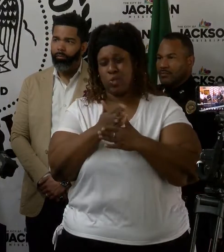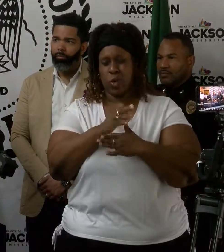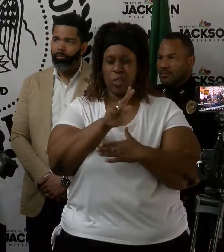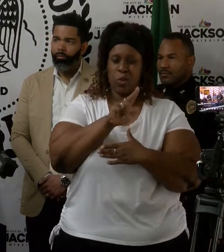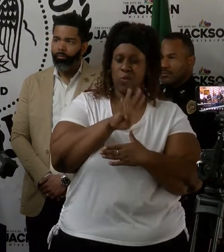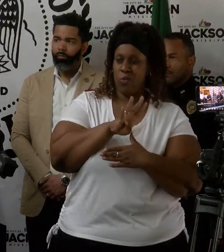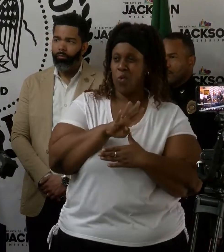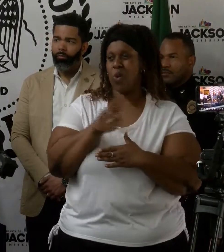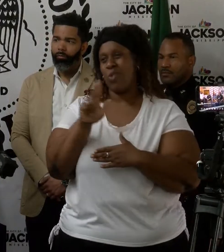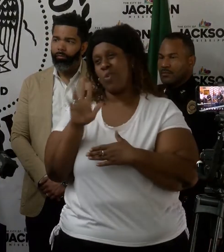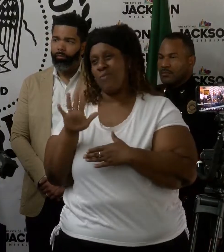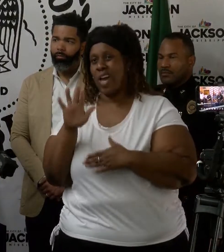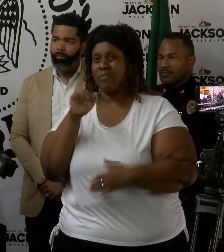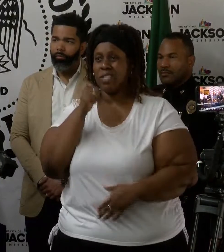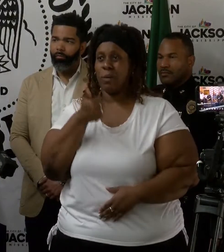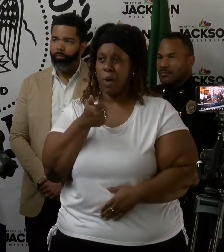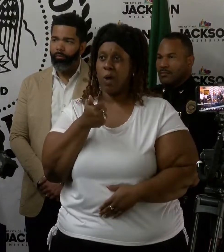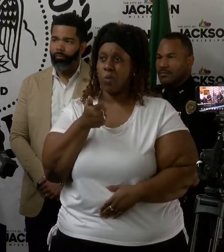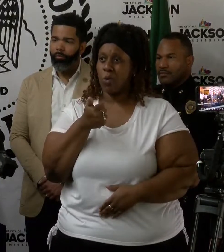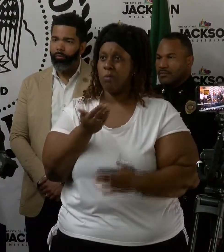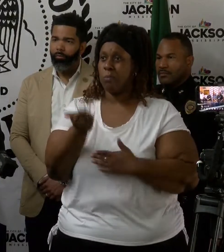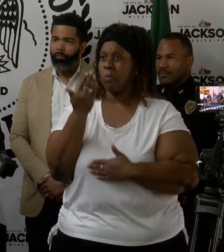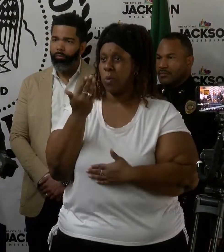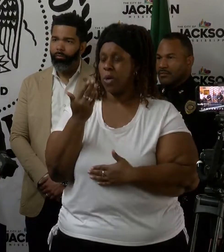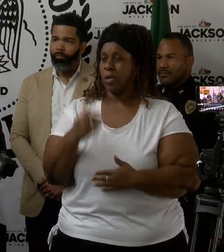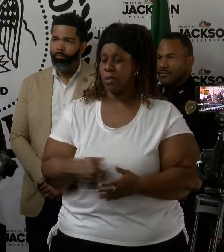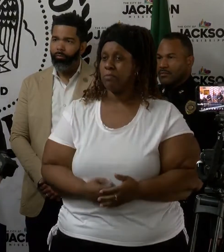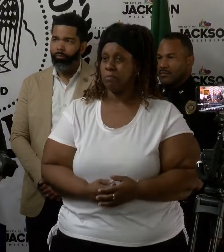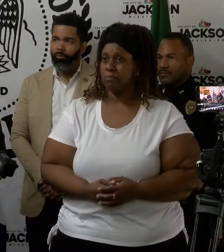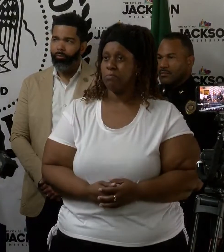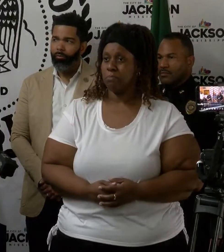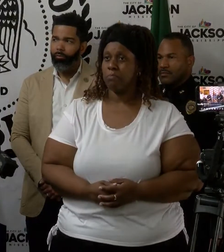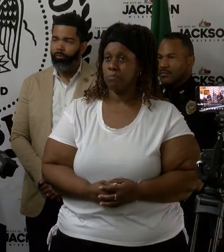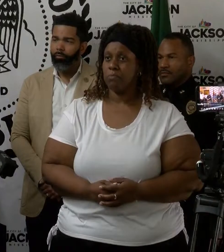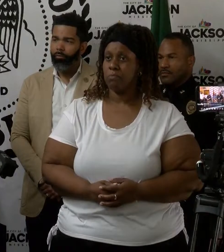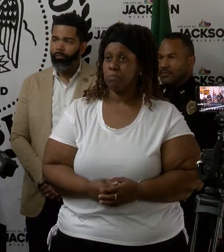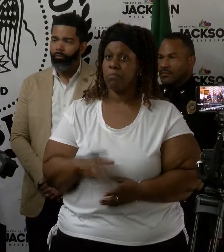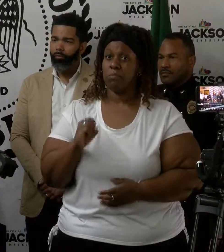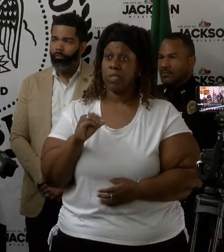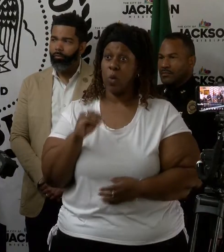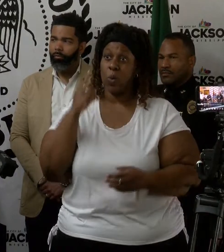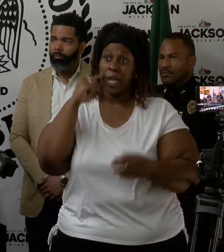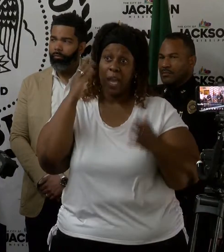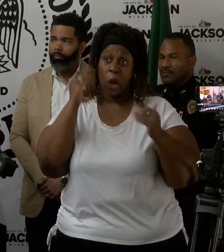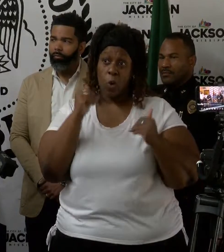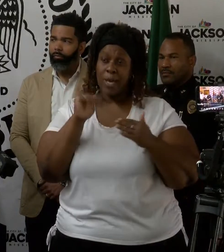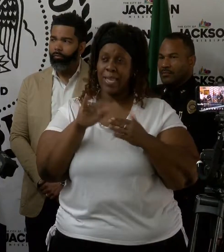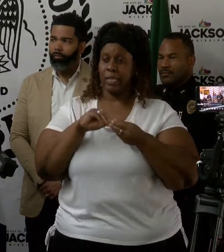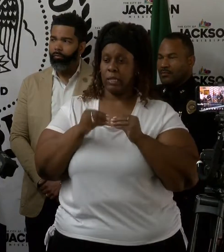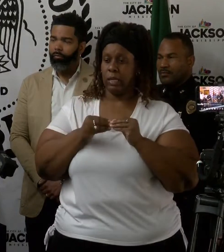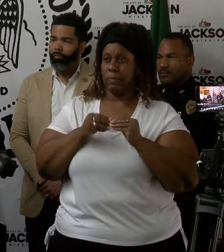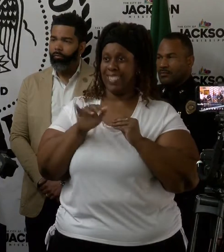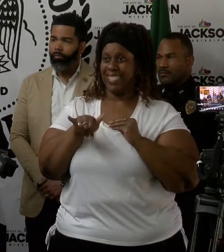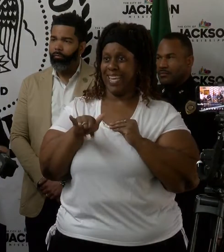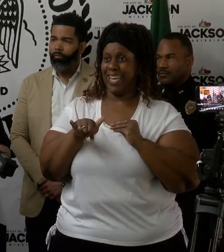.5 and 35 feet tomorrow morning. So we're hoping to keep everything,